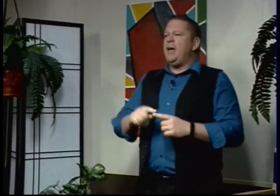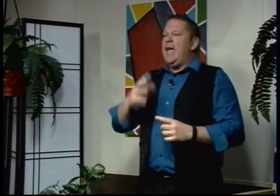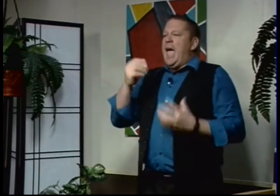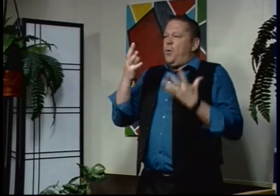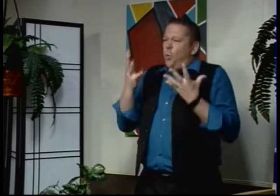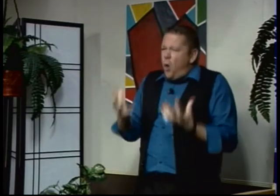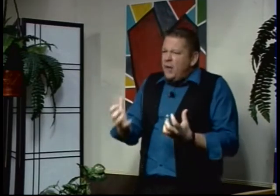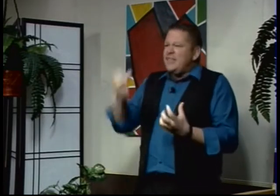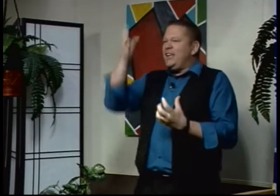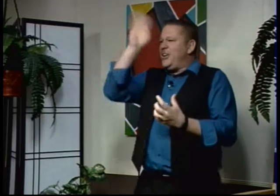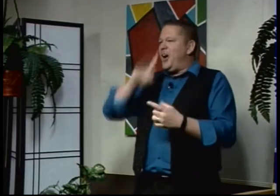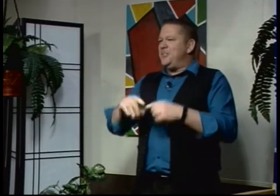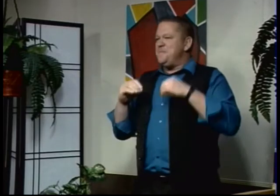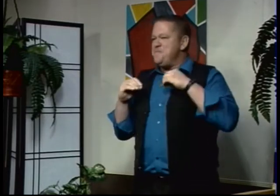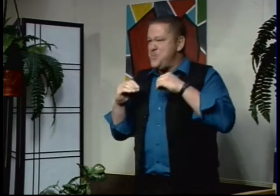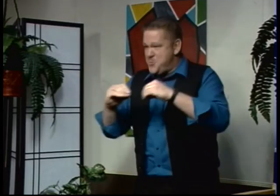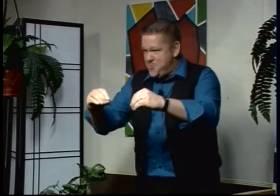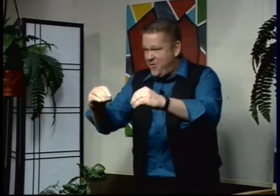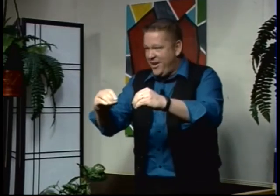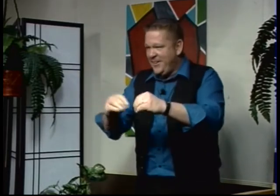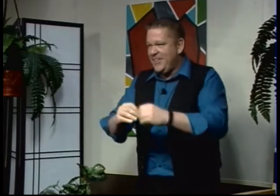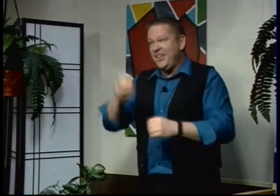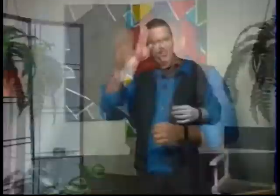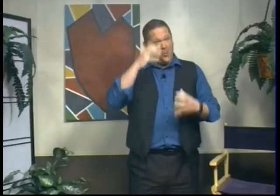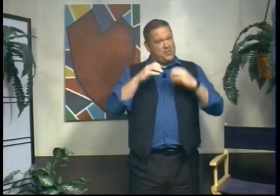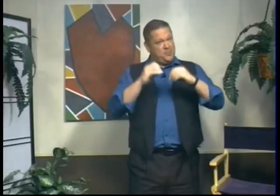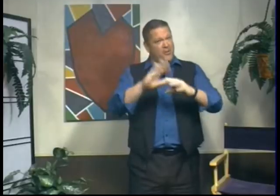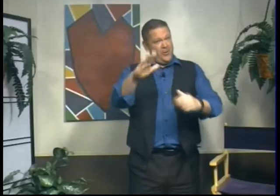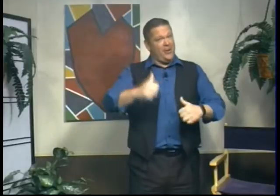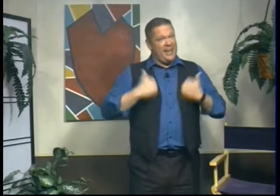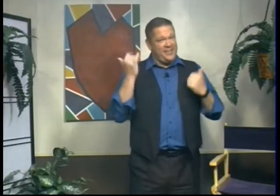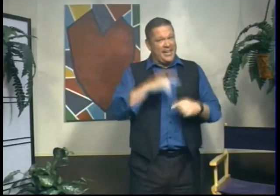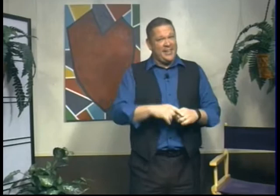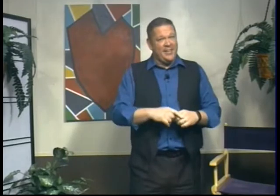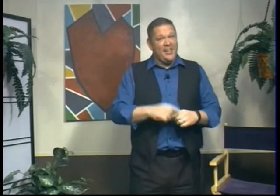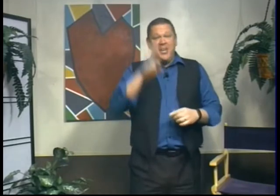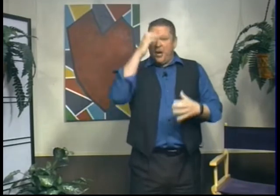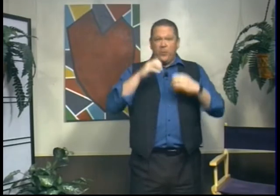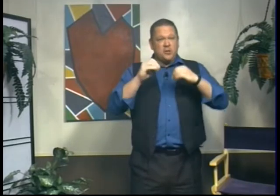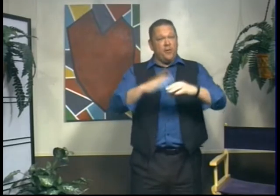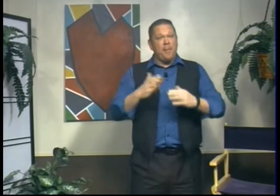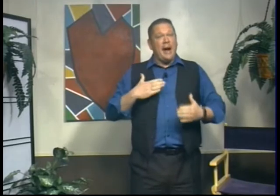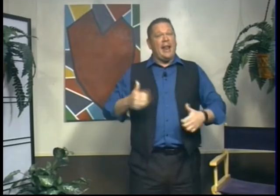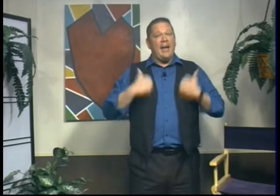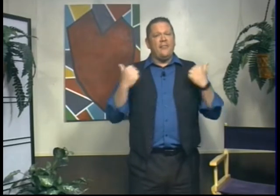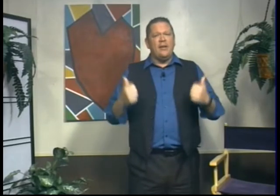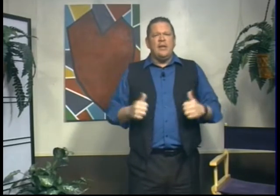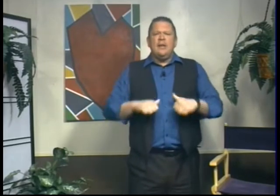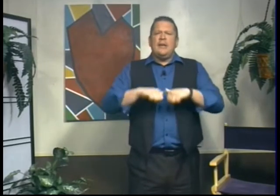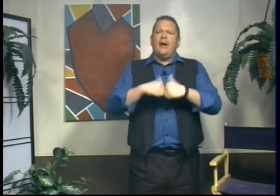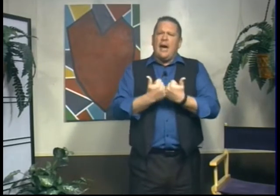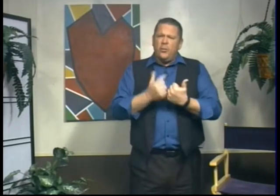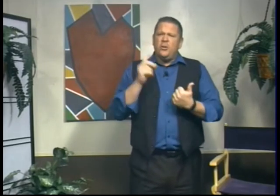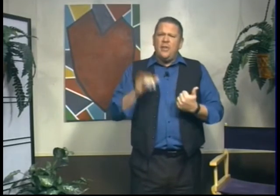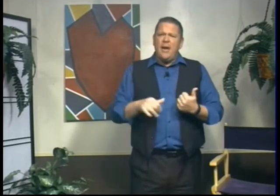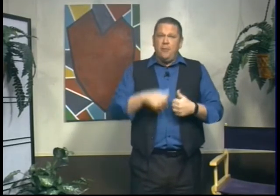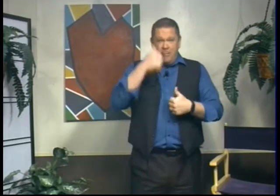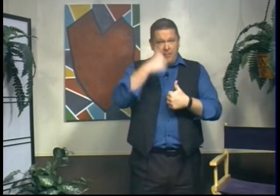and wanting God to move. God wants to move on your life today. God wants to move on my life. Now, how do we do that? Remember,